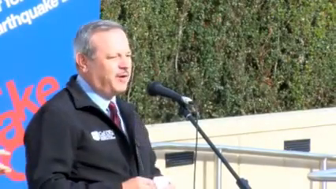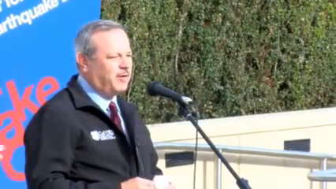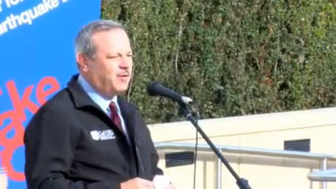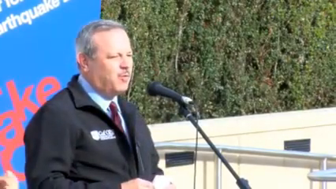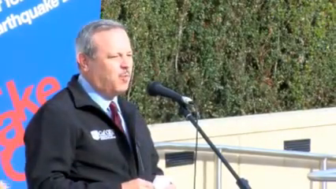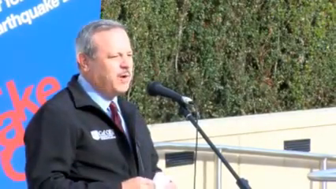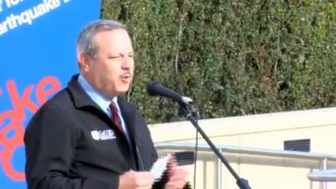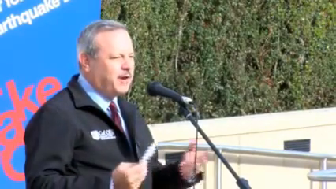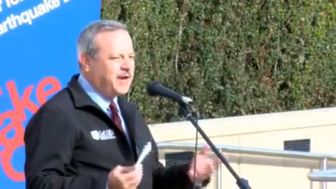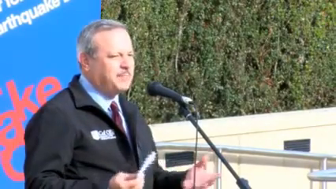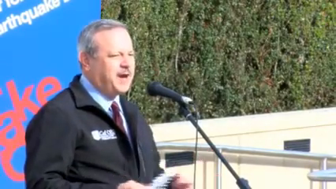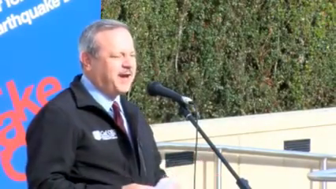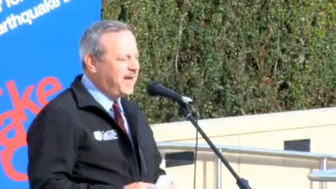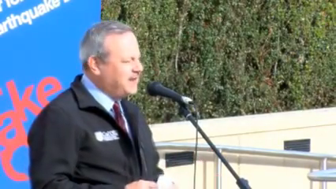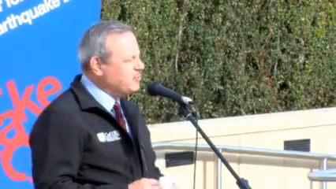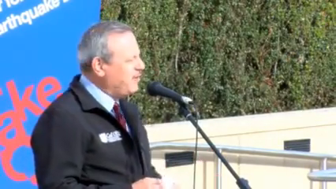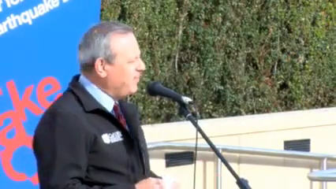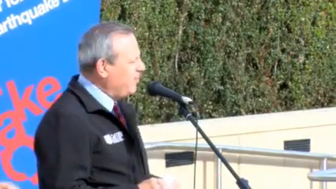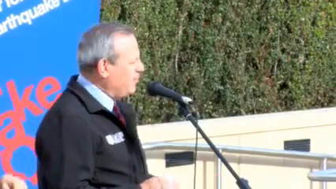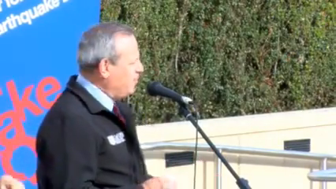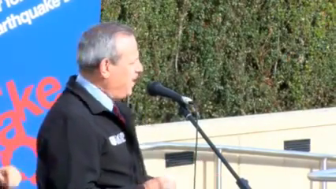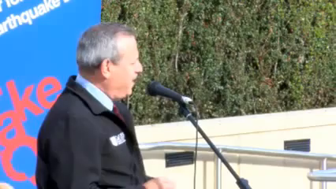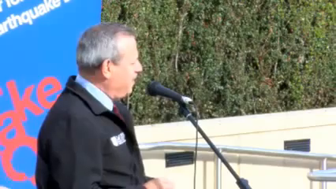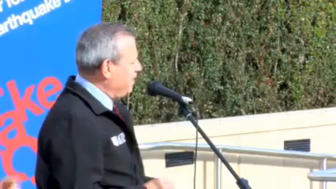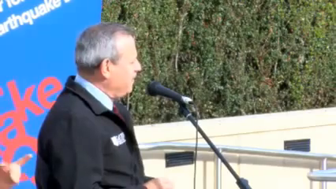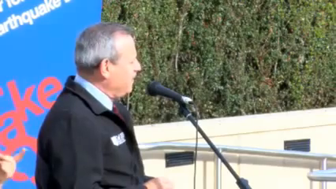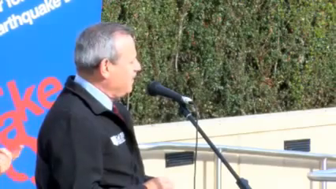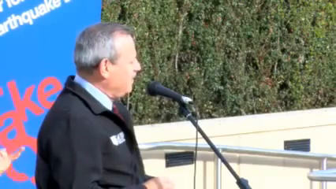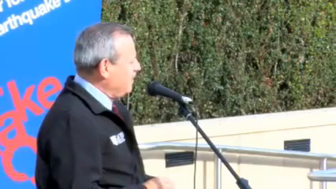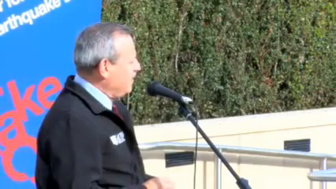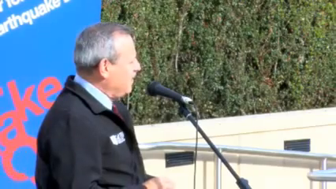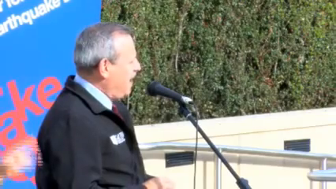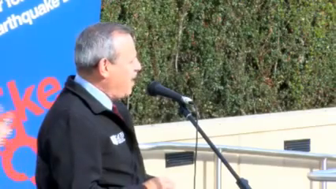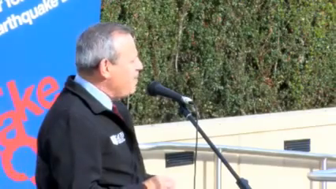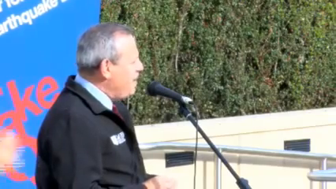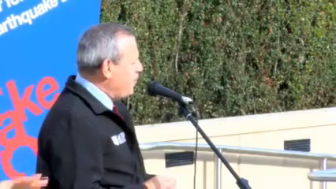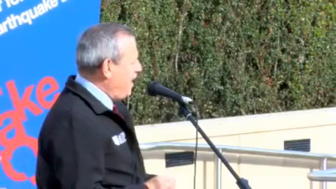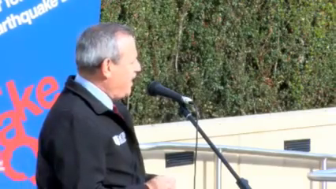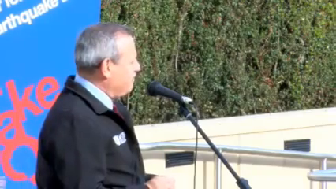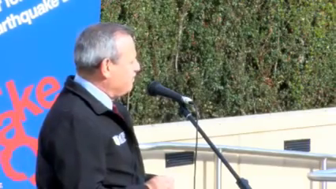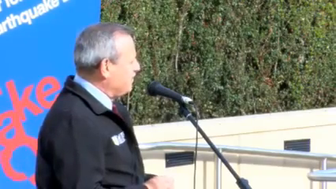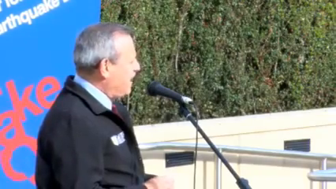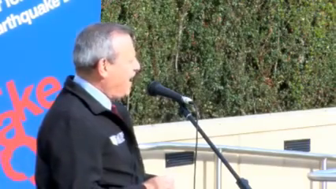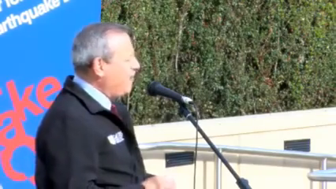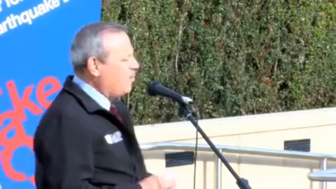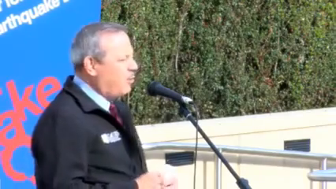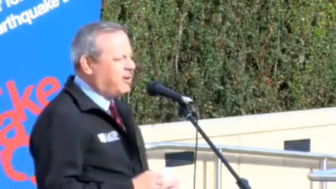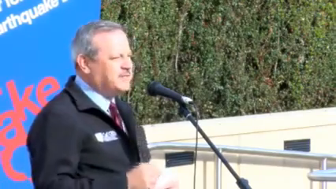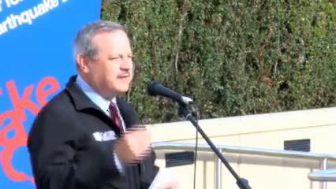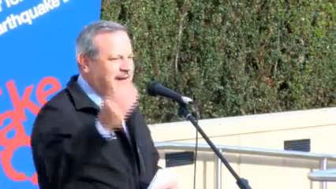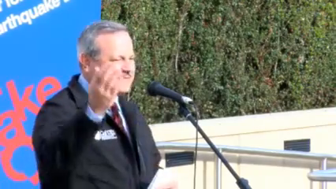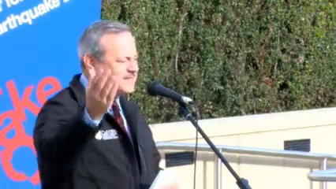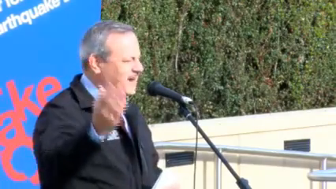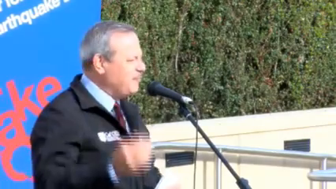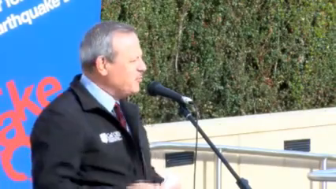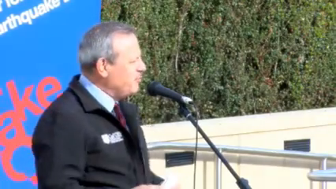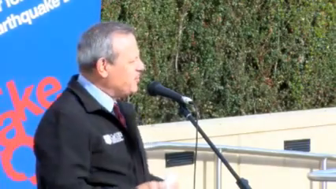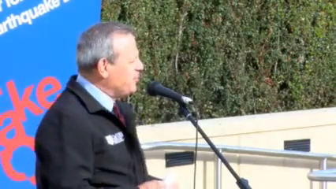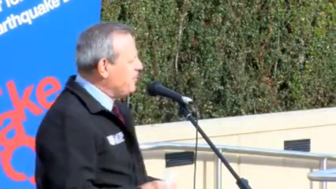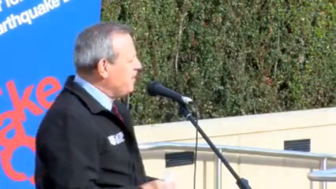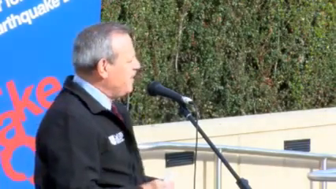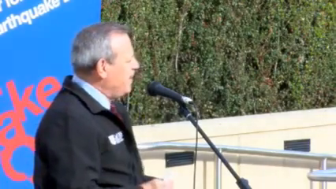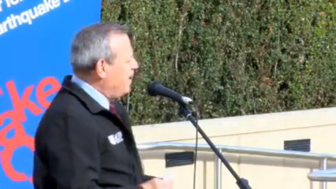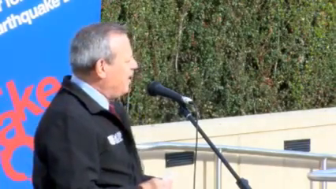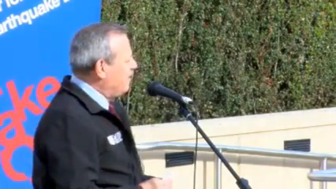place where we were hit by a catastrophic earthquake. I remember that. I worked at the cypress